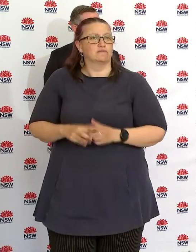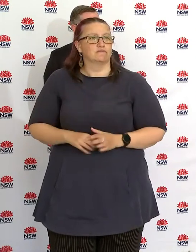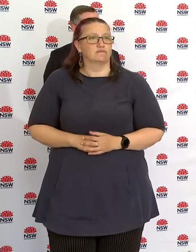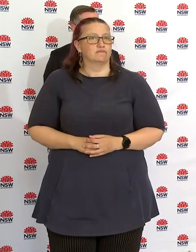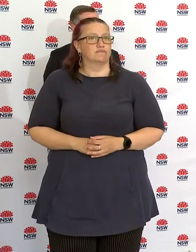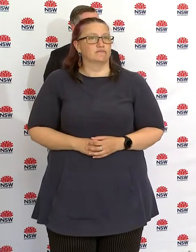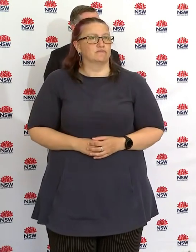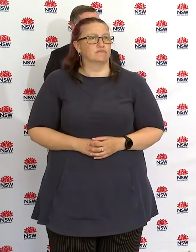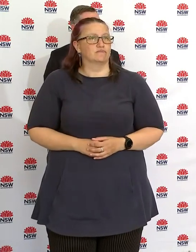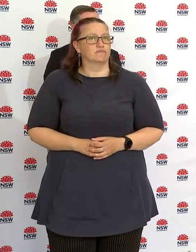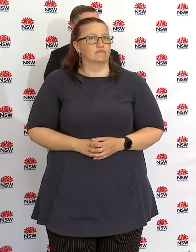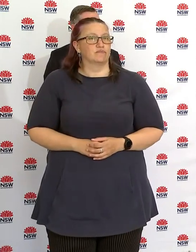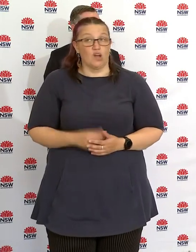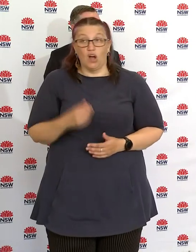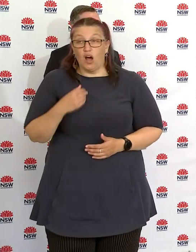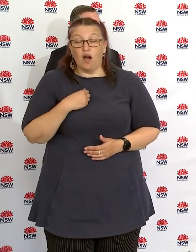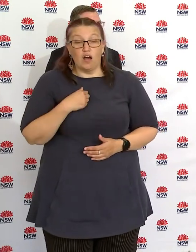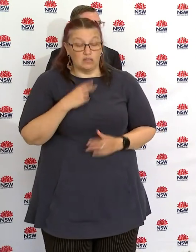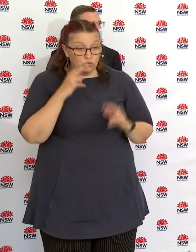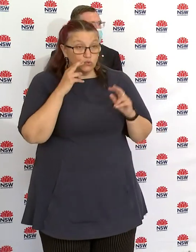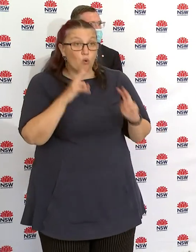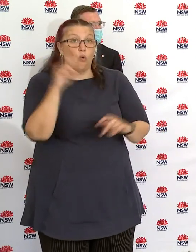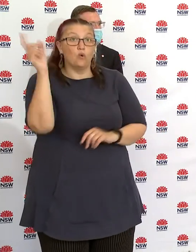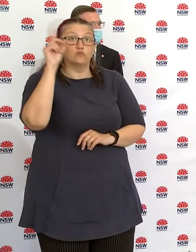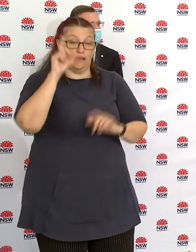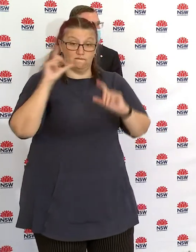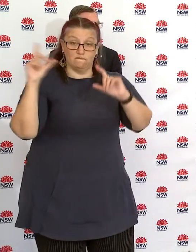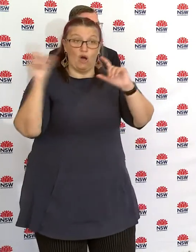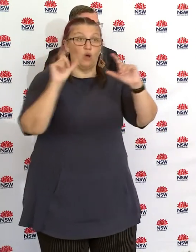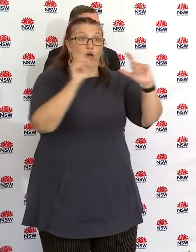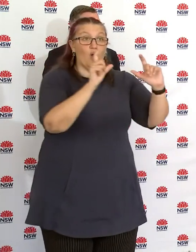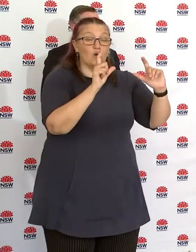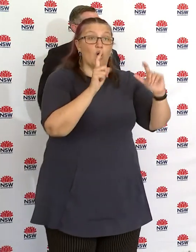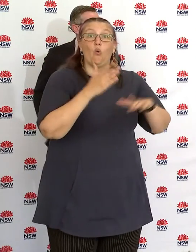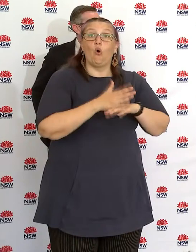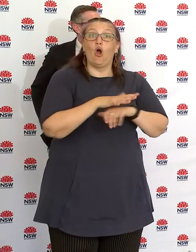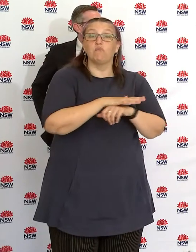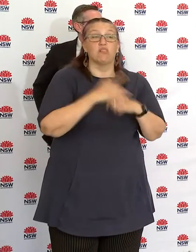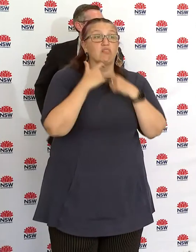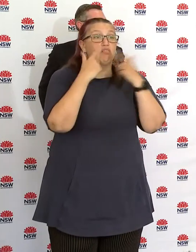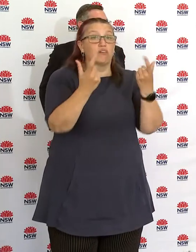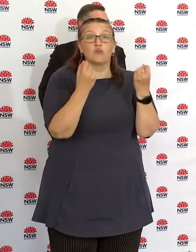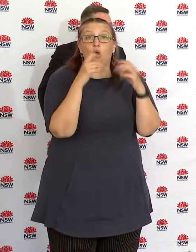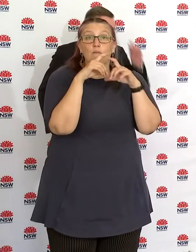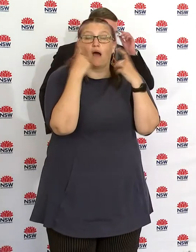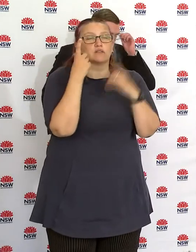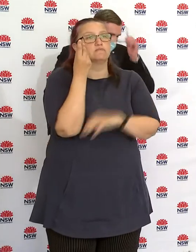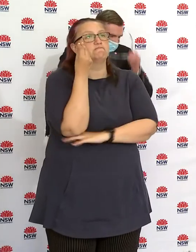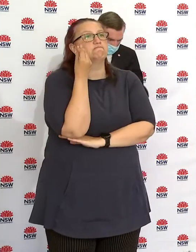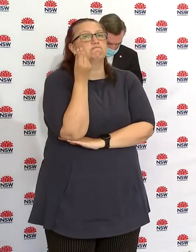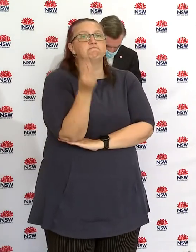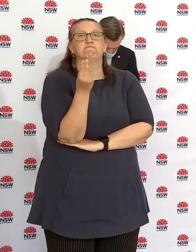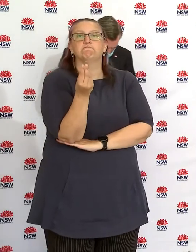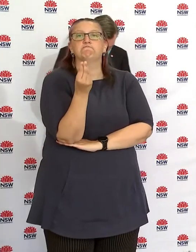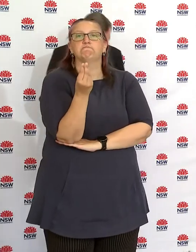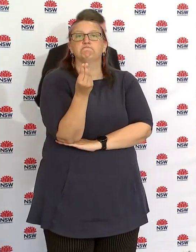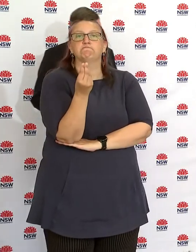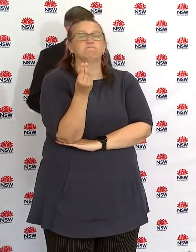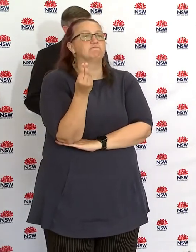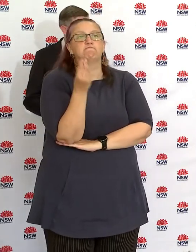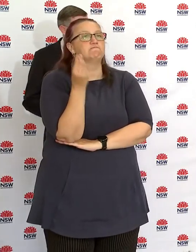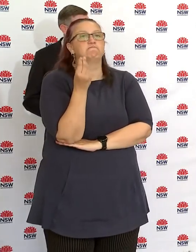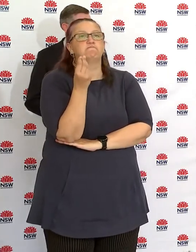of workplaces not even wearing masks indoors, or not even complying to the health orders. This cannot happen. And